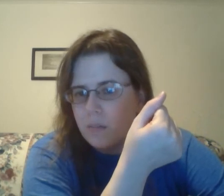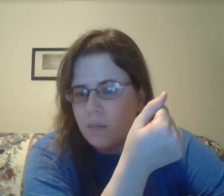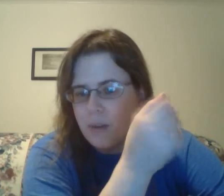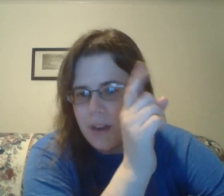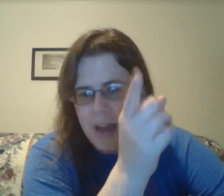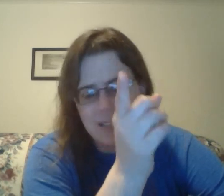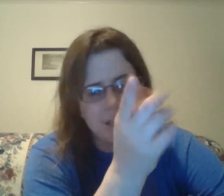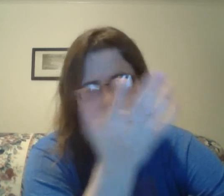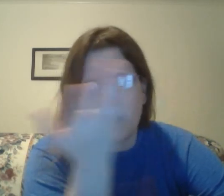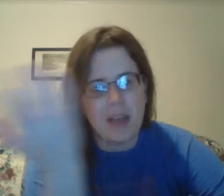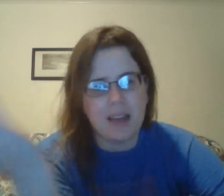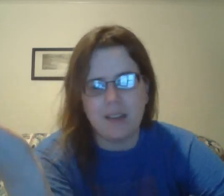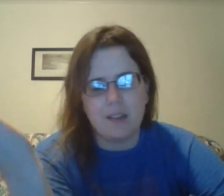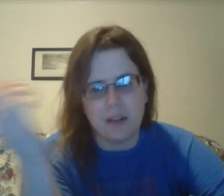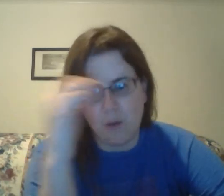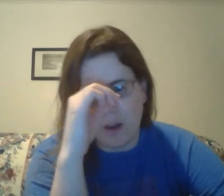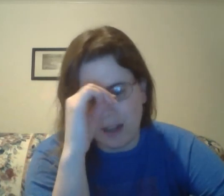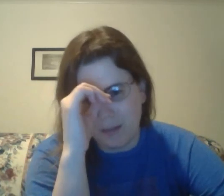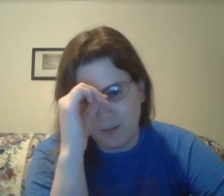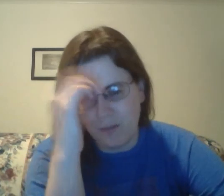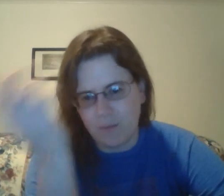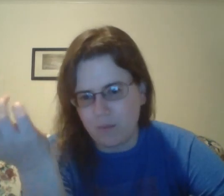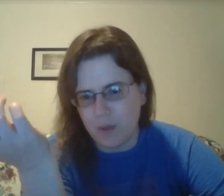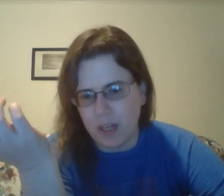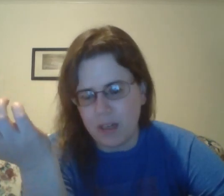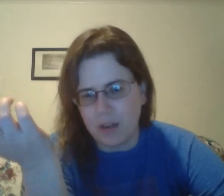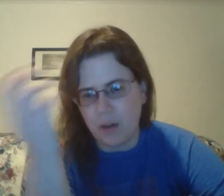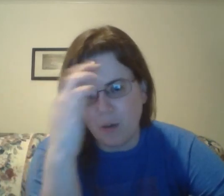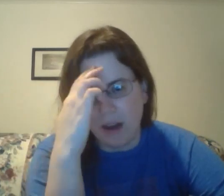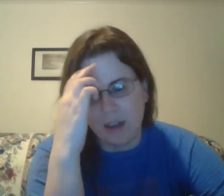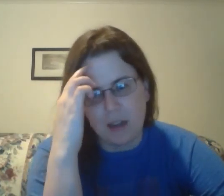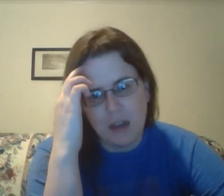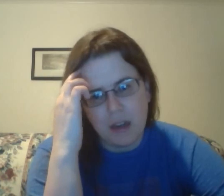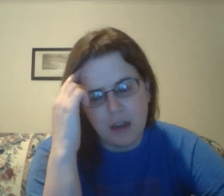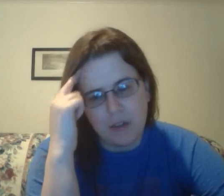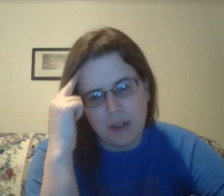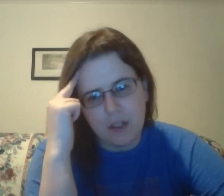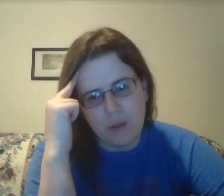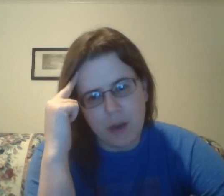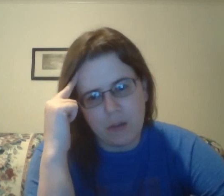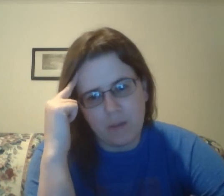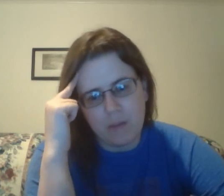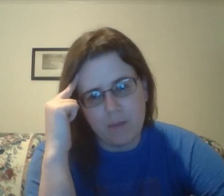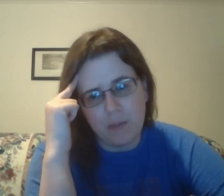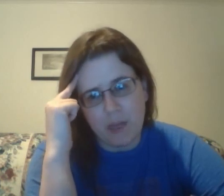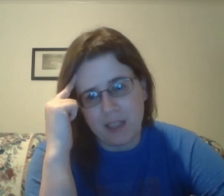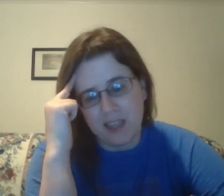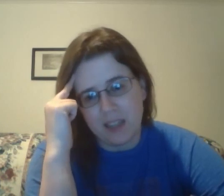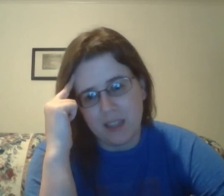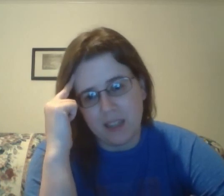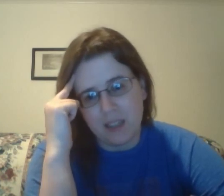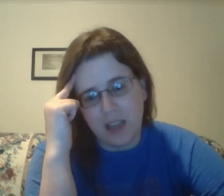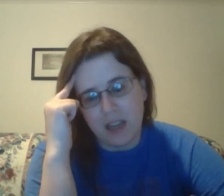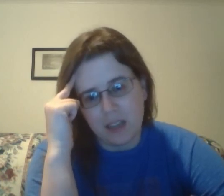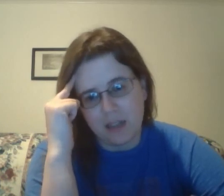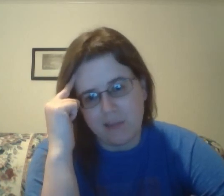But if it has to come to that, and you know what, what can you do about it? If that's the way to beat the Saints in this case, then